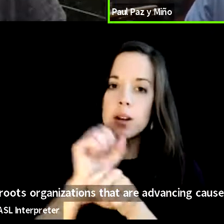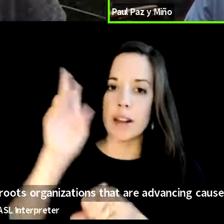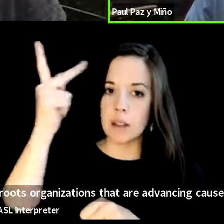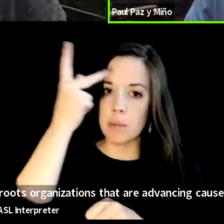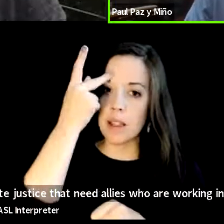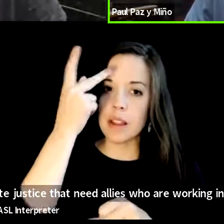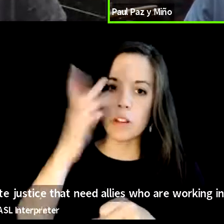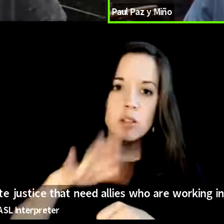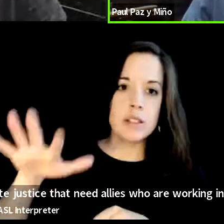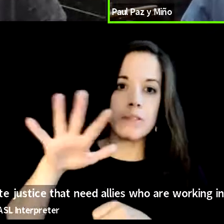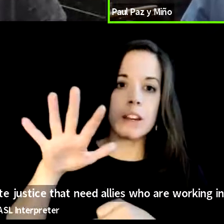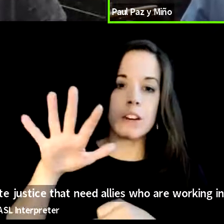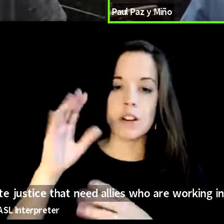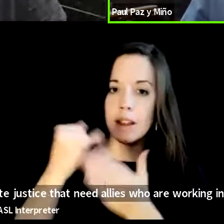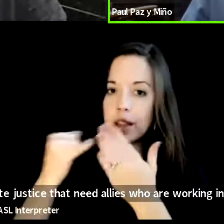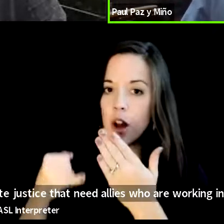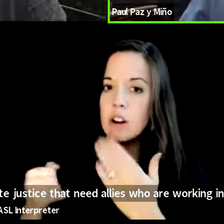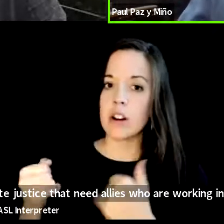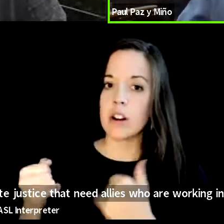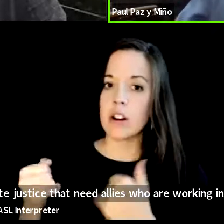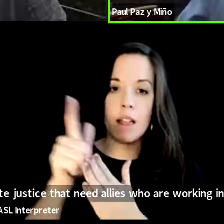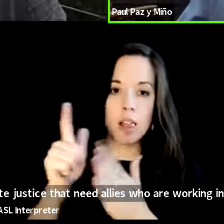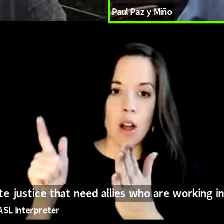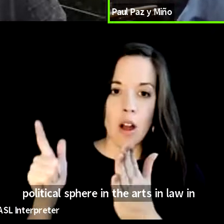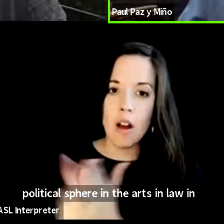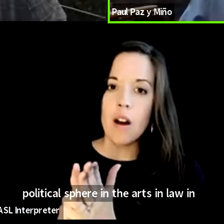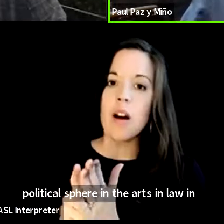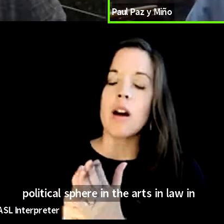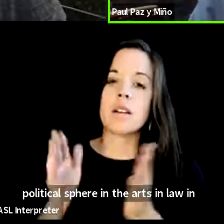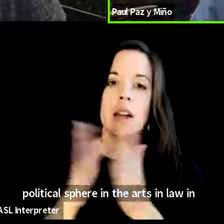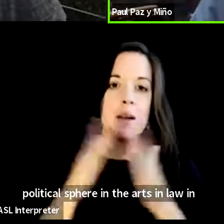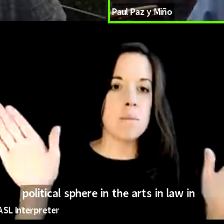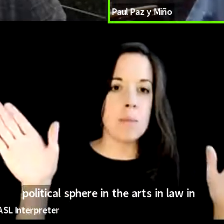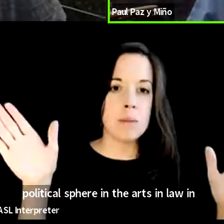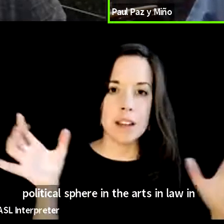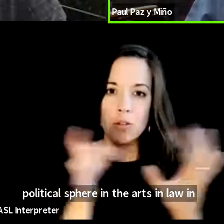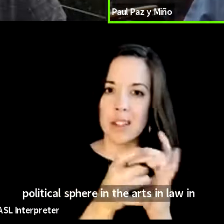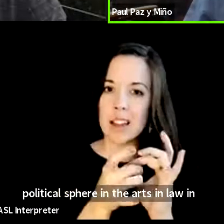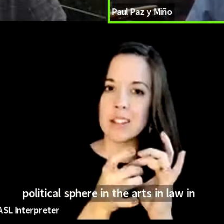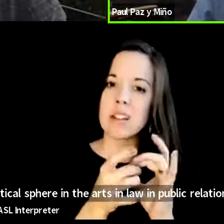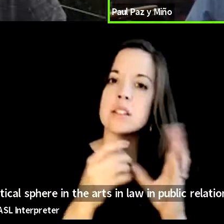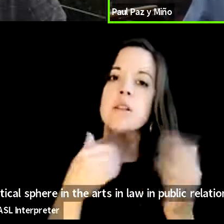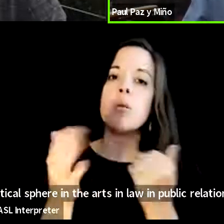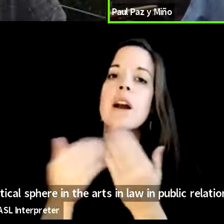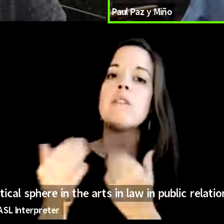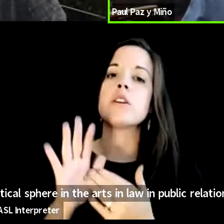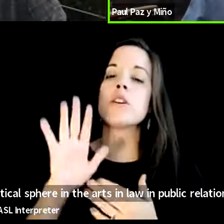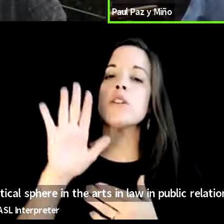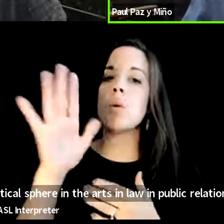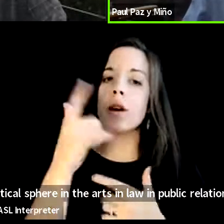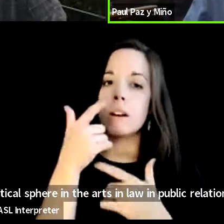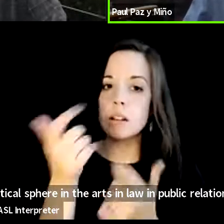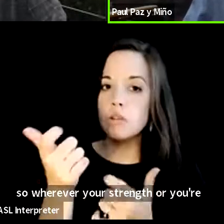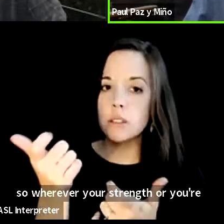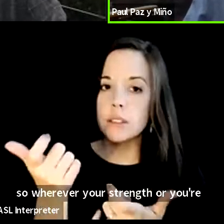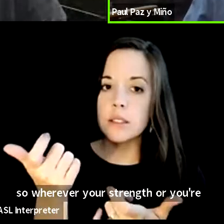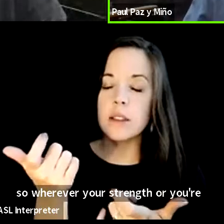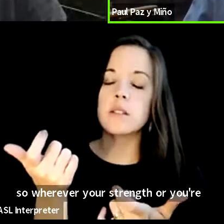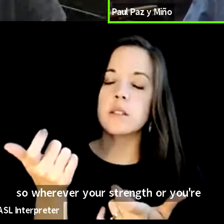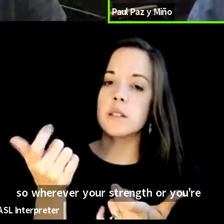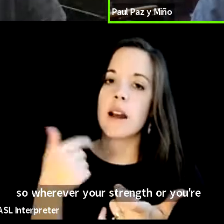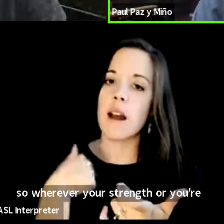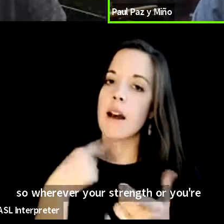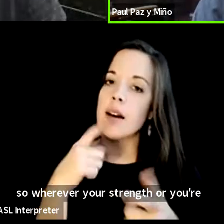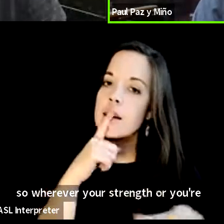in the arts in law in public relations so wherever your strength or your interest is i guarantee